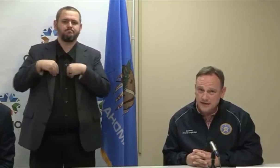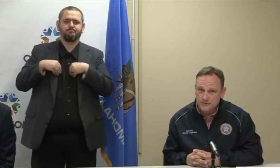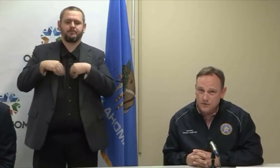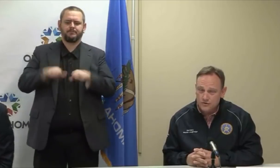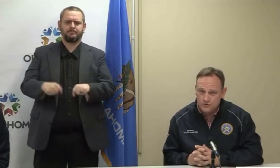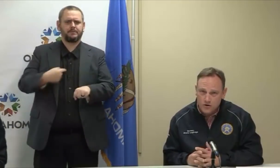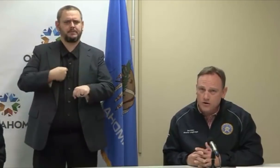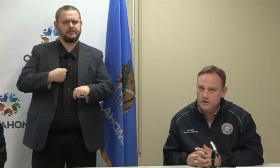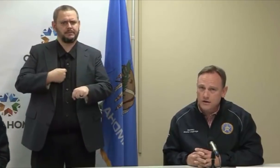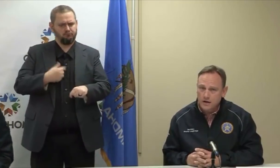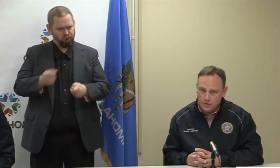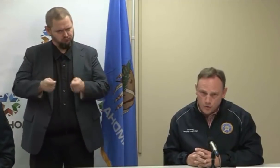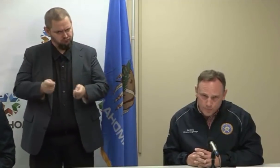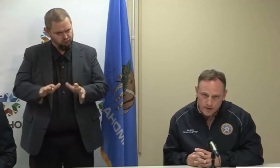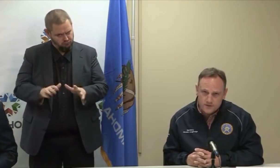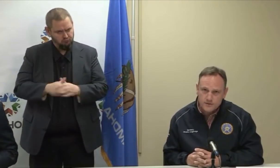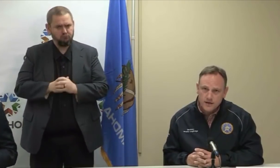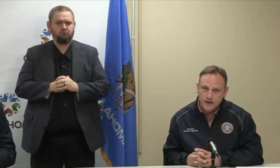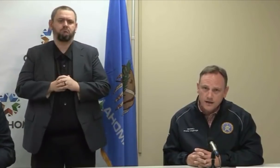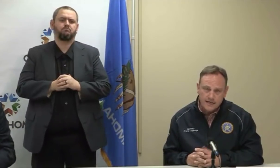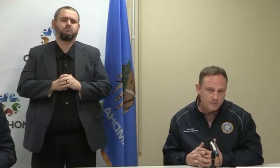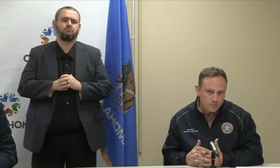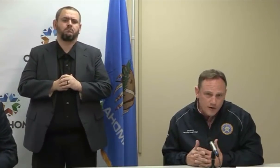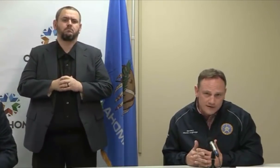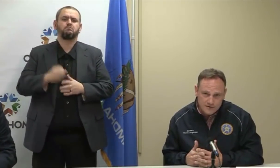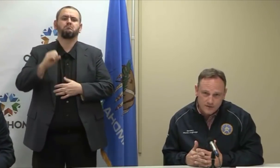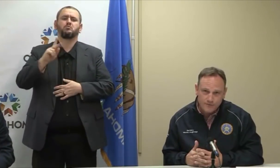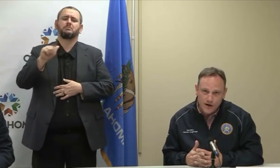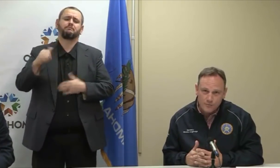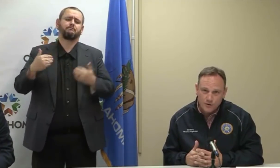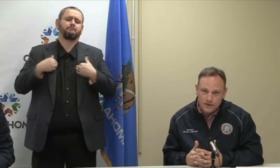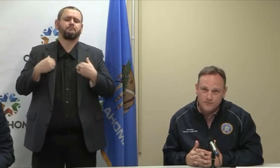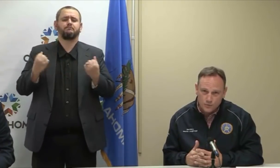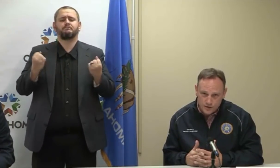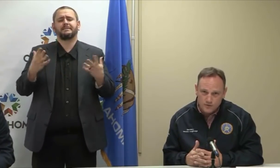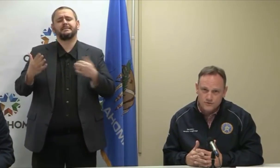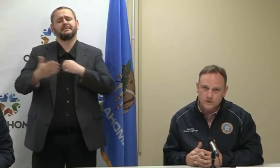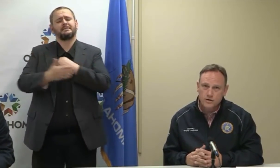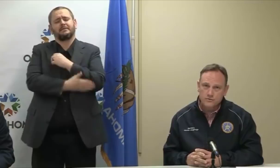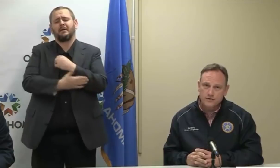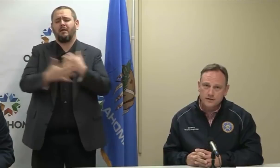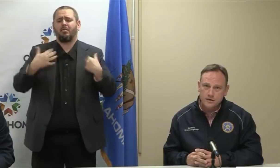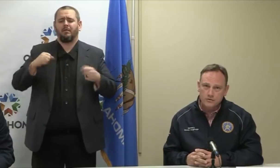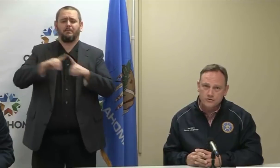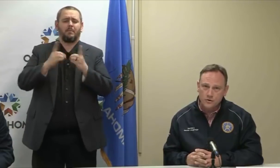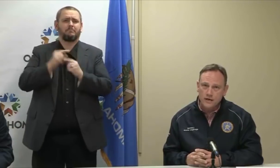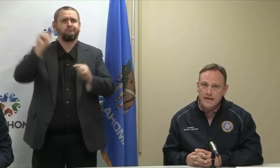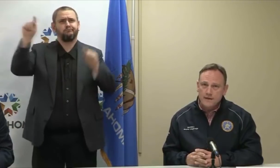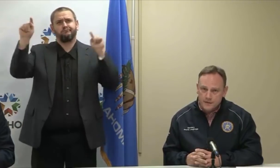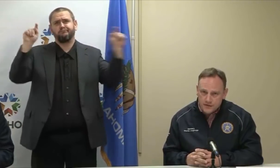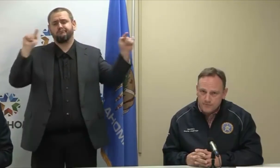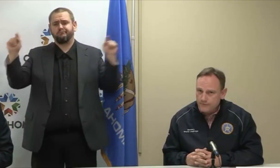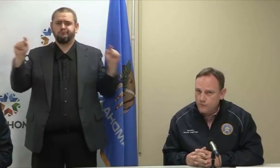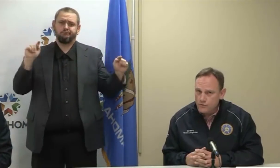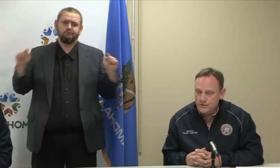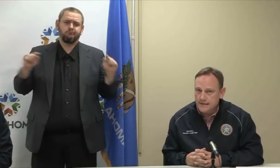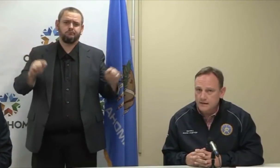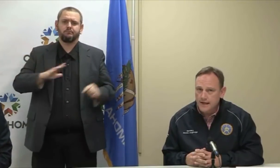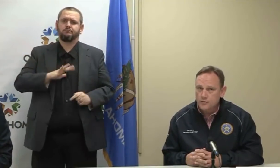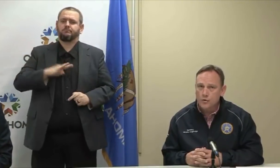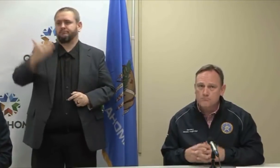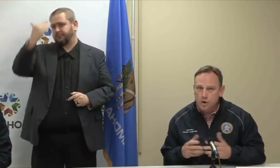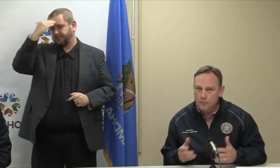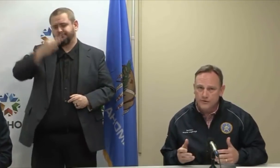68 that are strong and robust and have been practicing for outbreaks for years and years and years. So this effort for